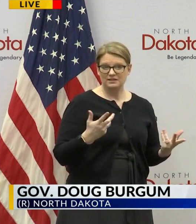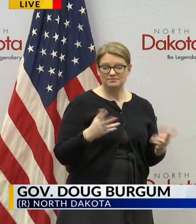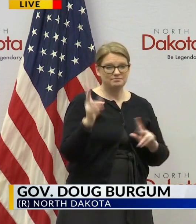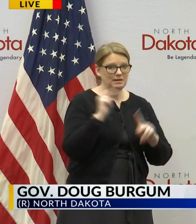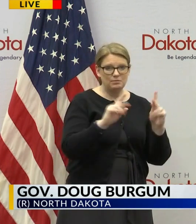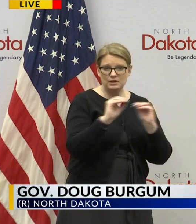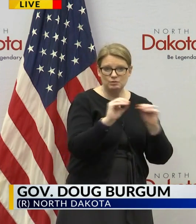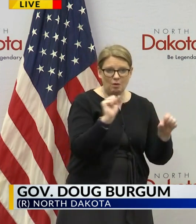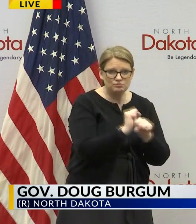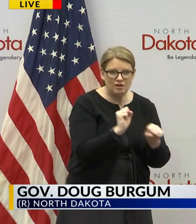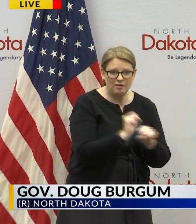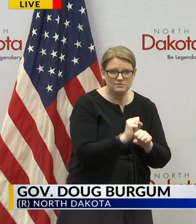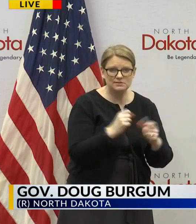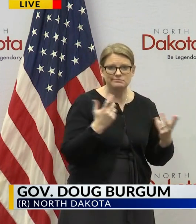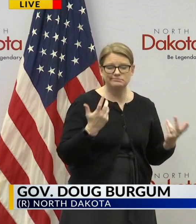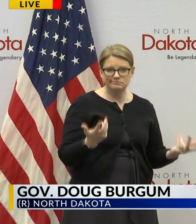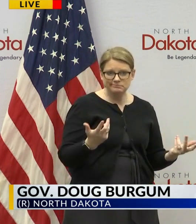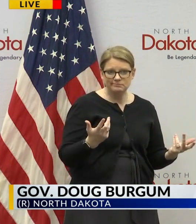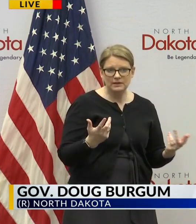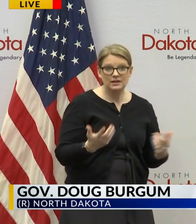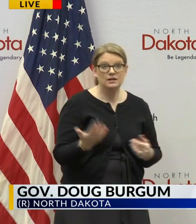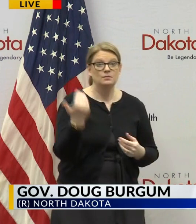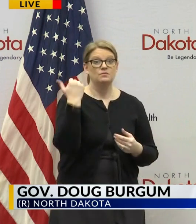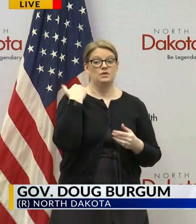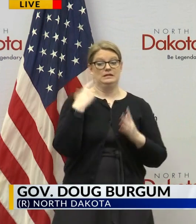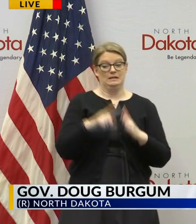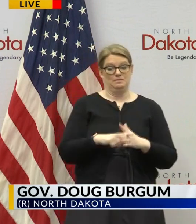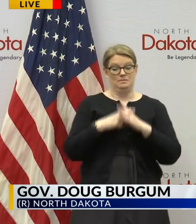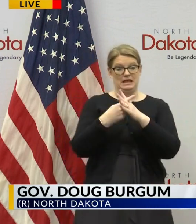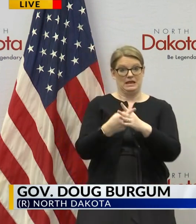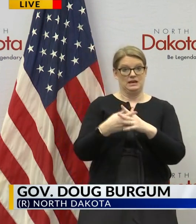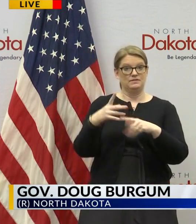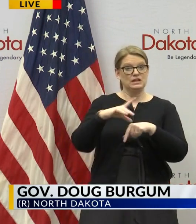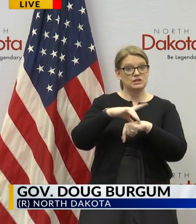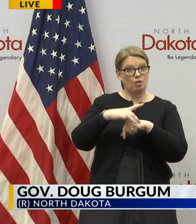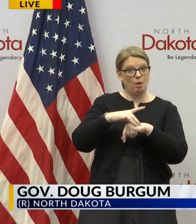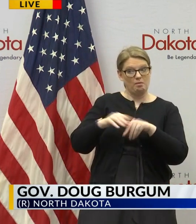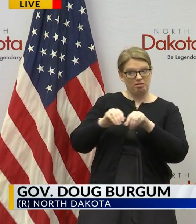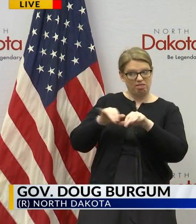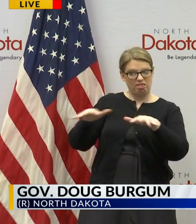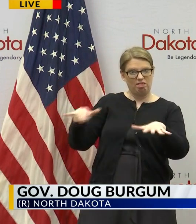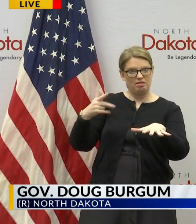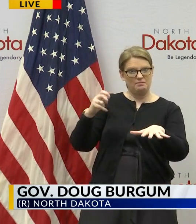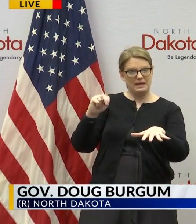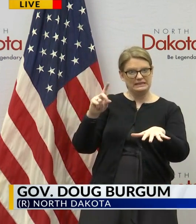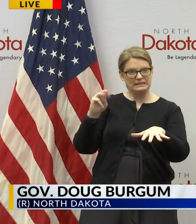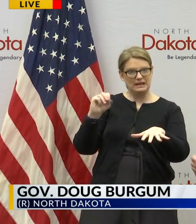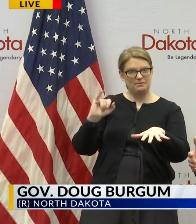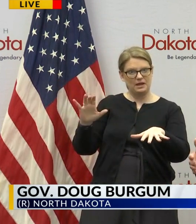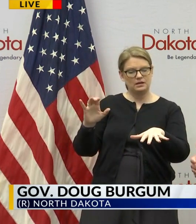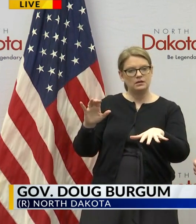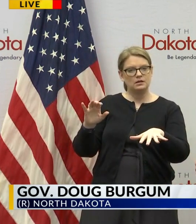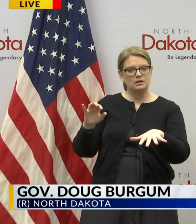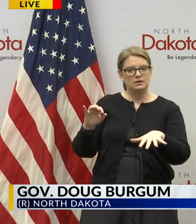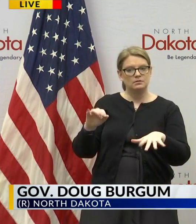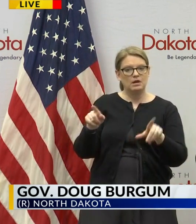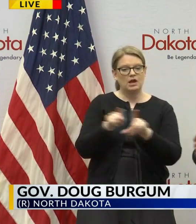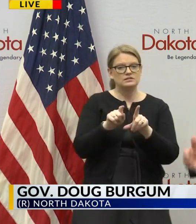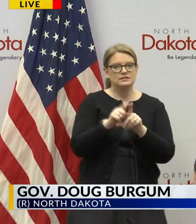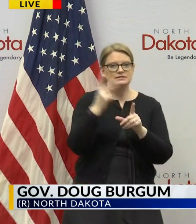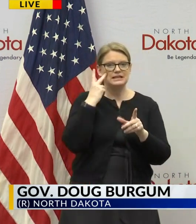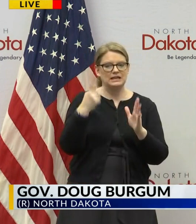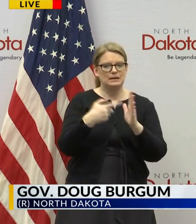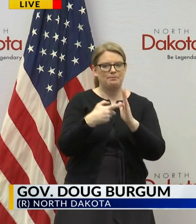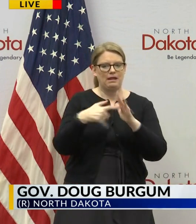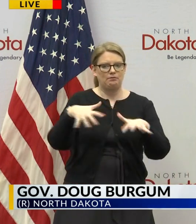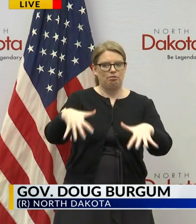also compounded by the fact that earlier at the beginning of this global pandemic we did see a demand shock when you